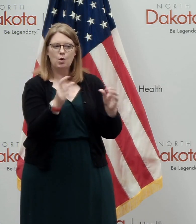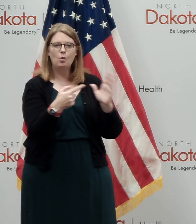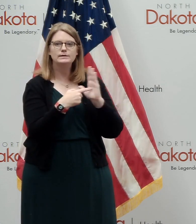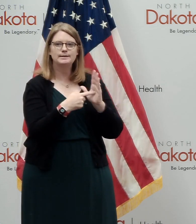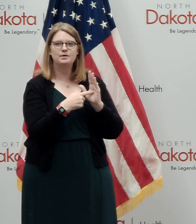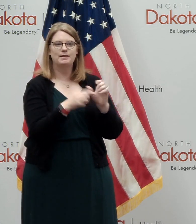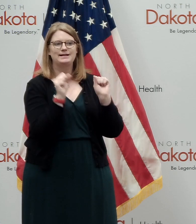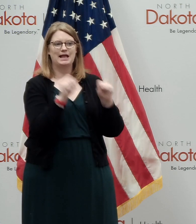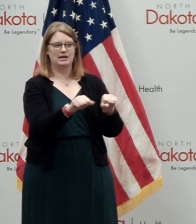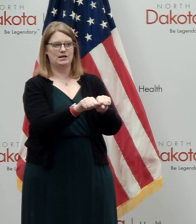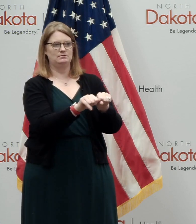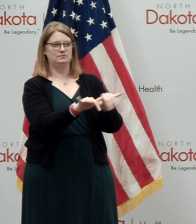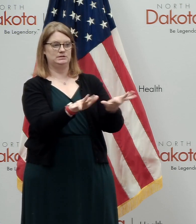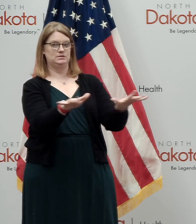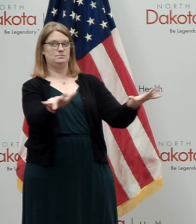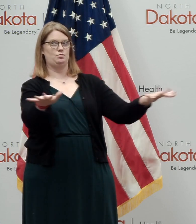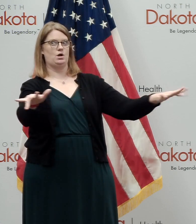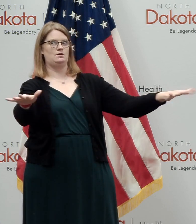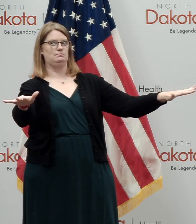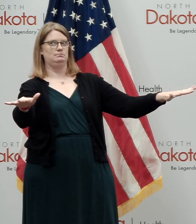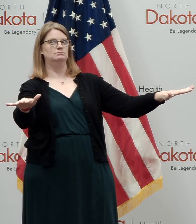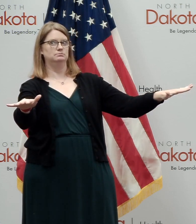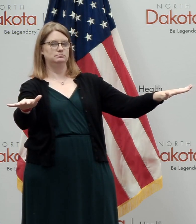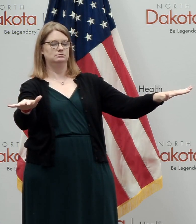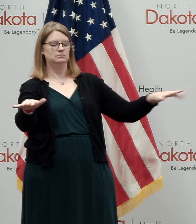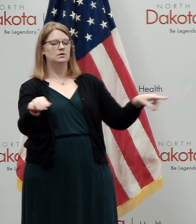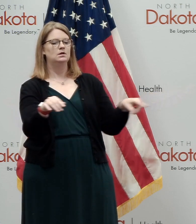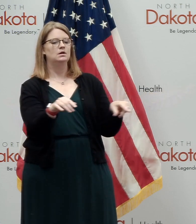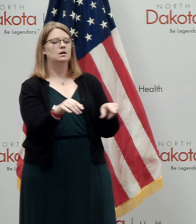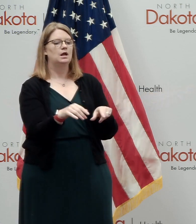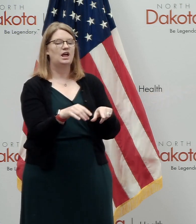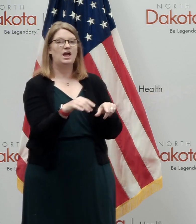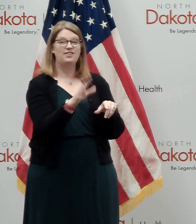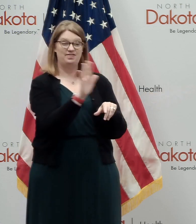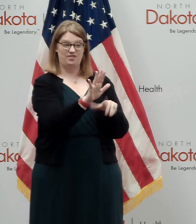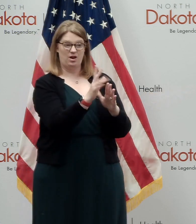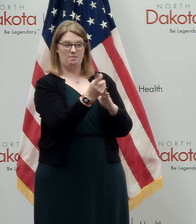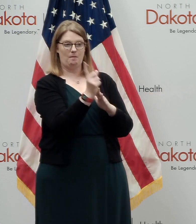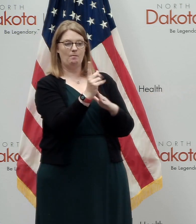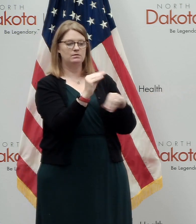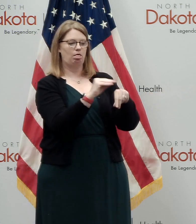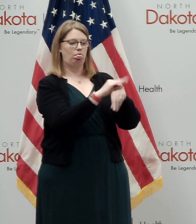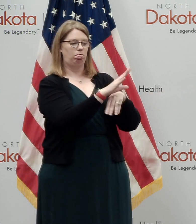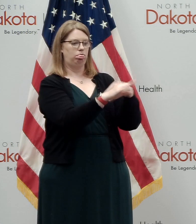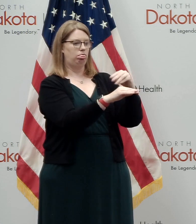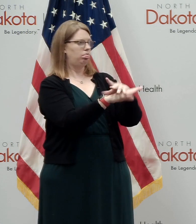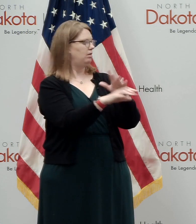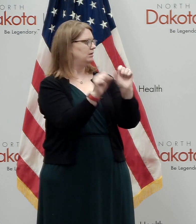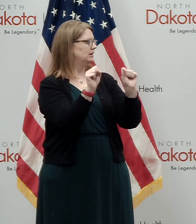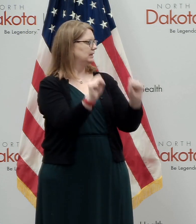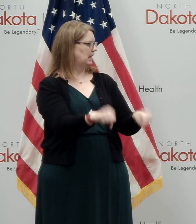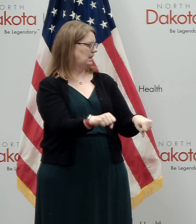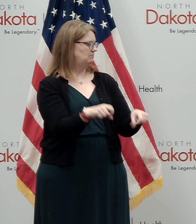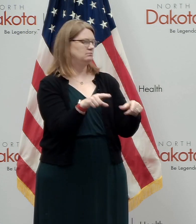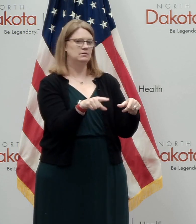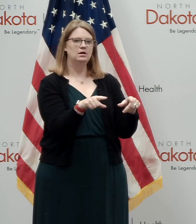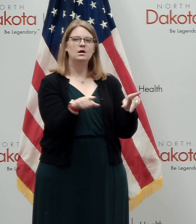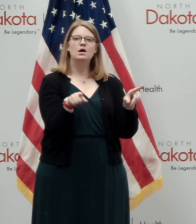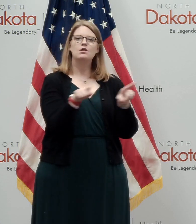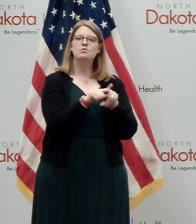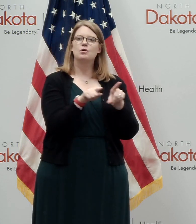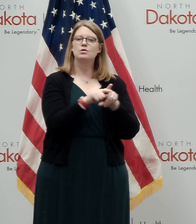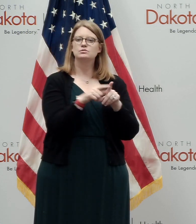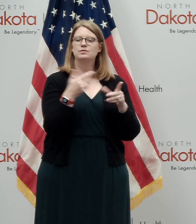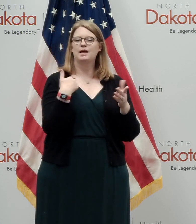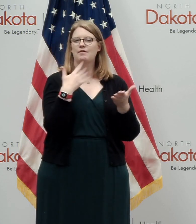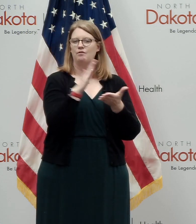spreaders and because of their high, uh, high number of transmissible moments that they're, they're, they're going through and because we've also got